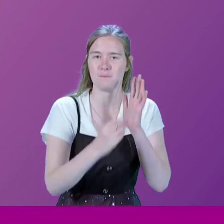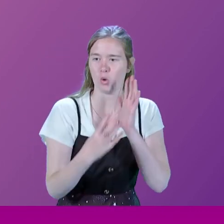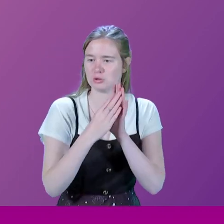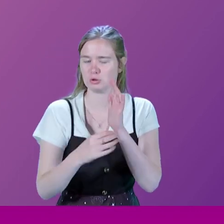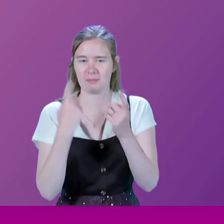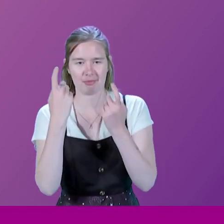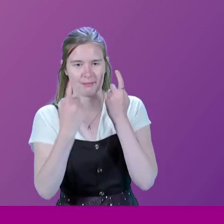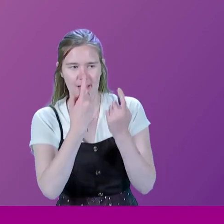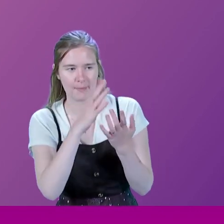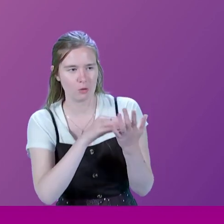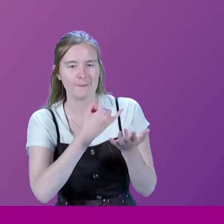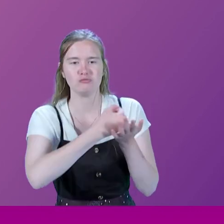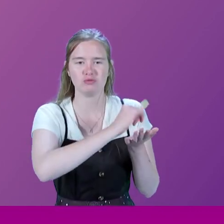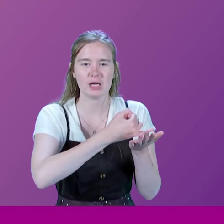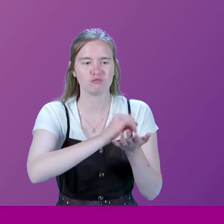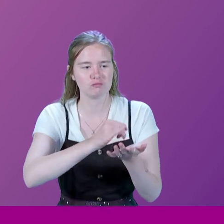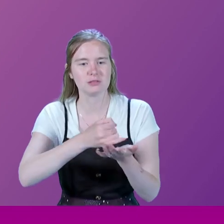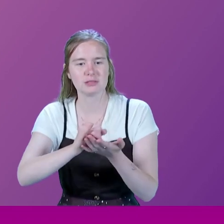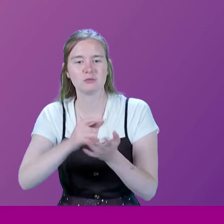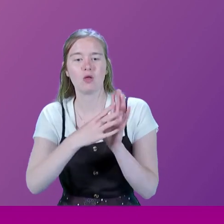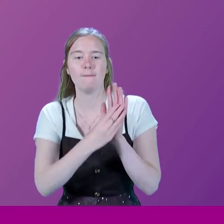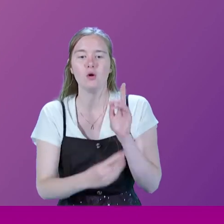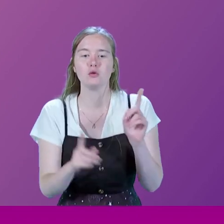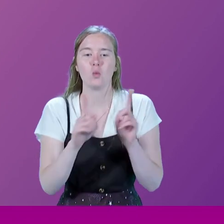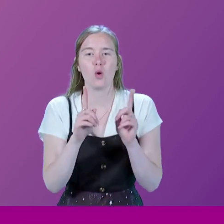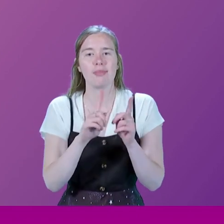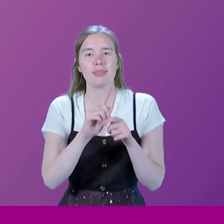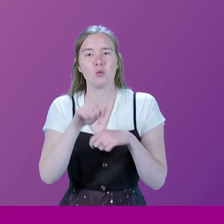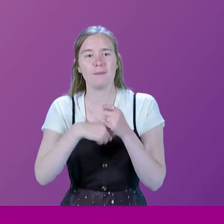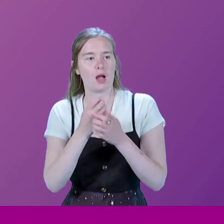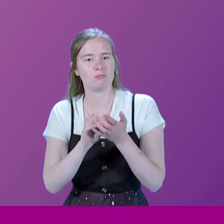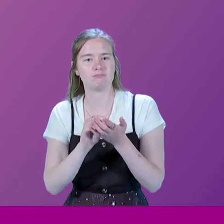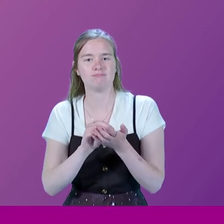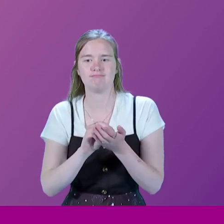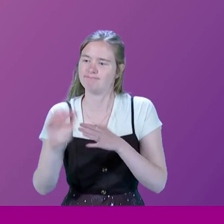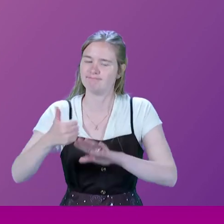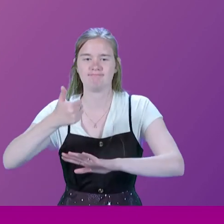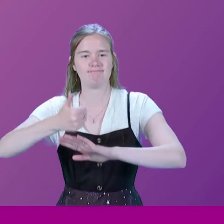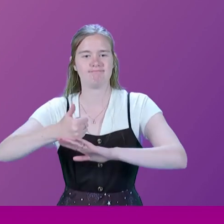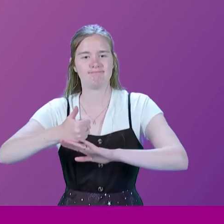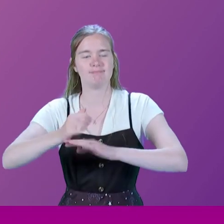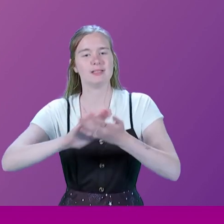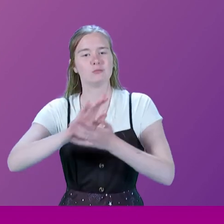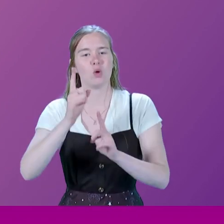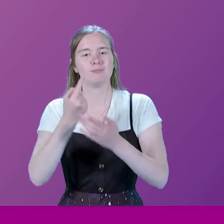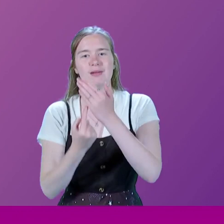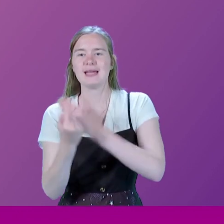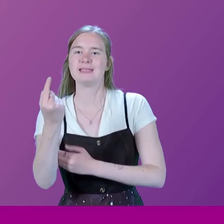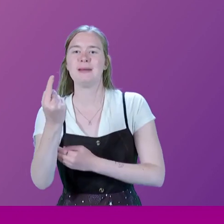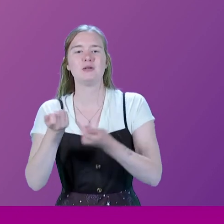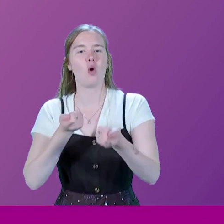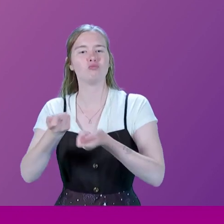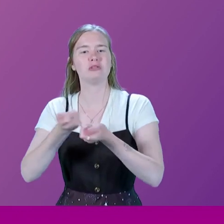considered and rejected was the model that eventually was implemented, which was independent operating